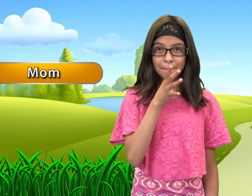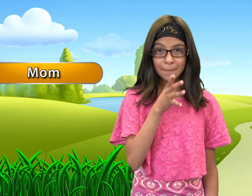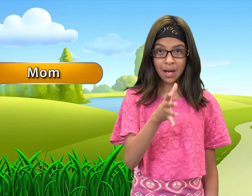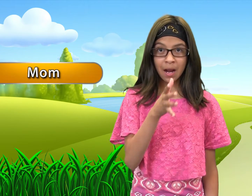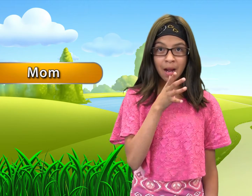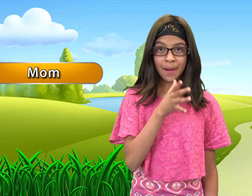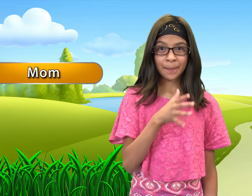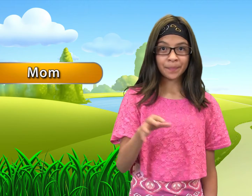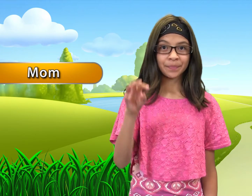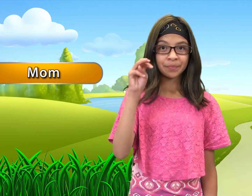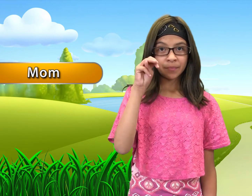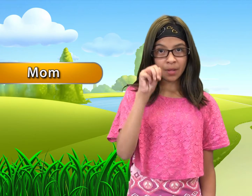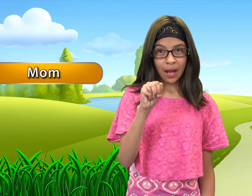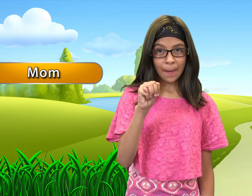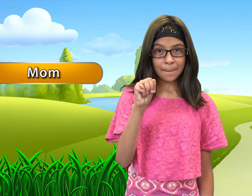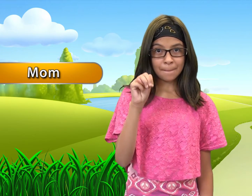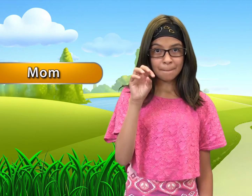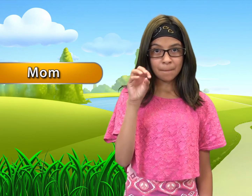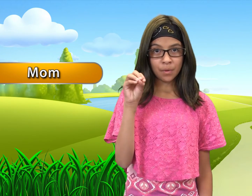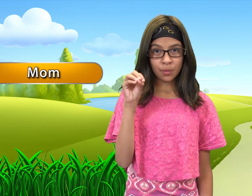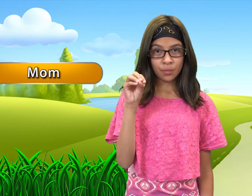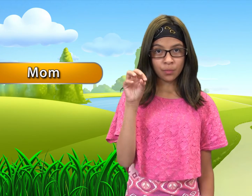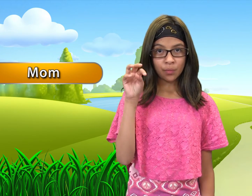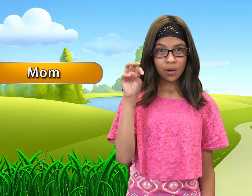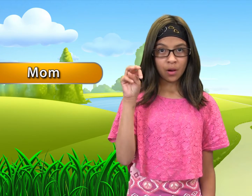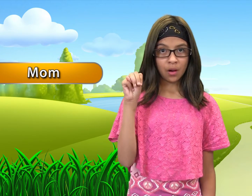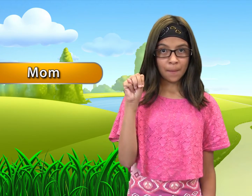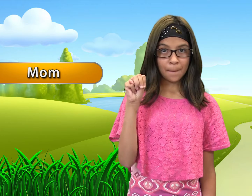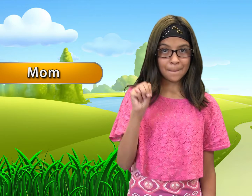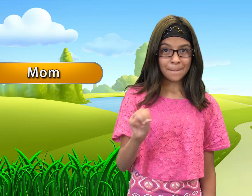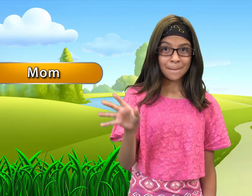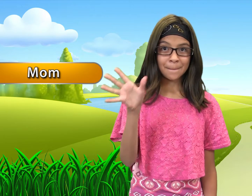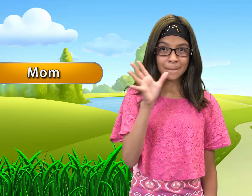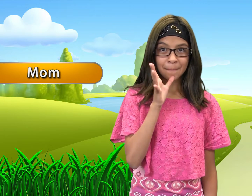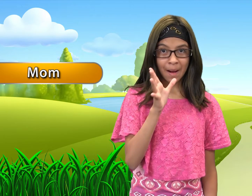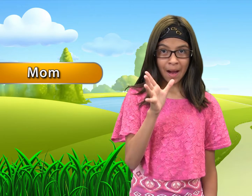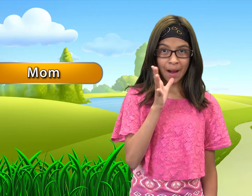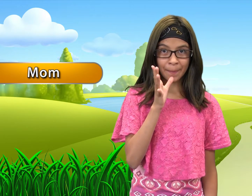mom mom mom